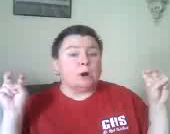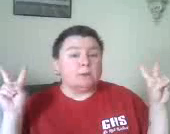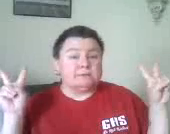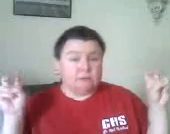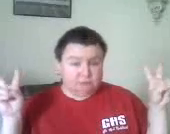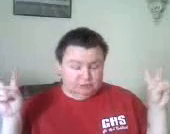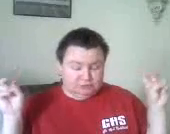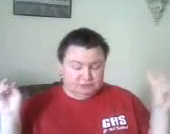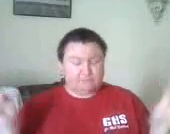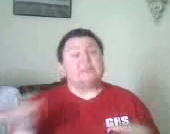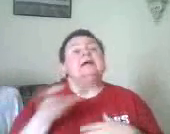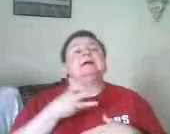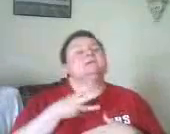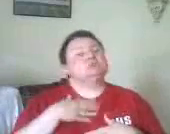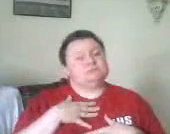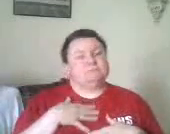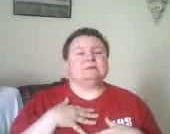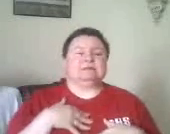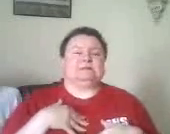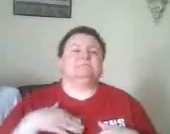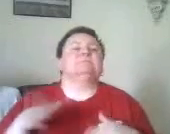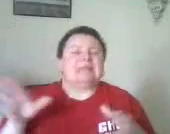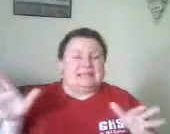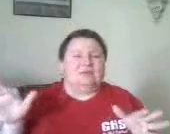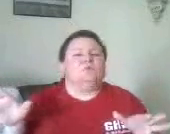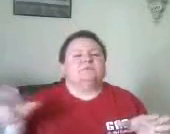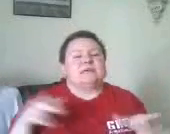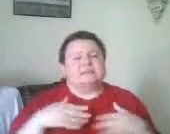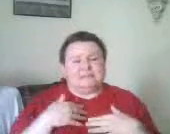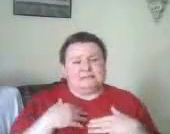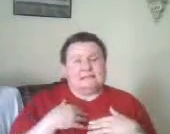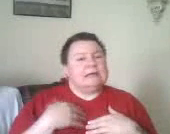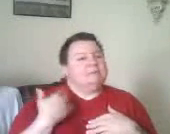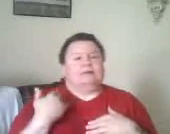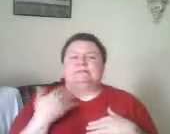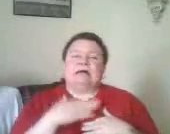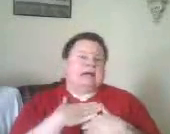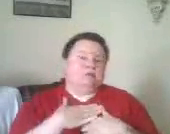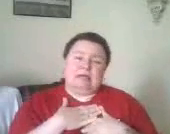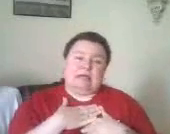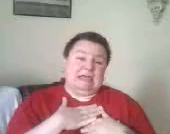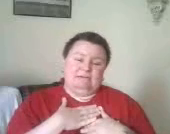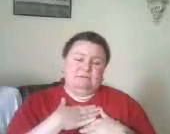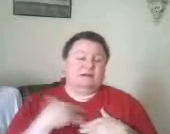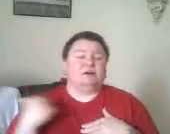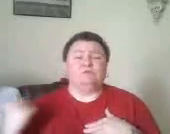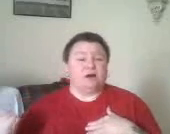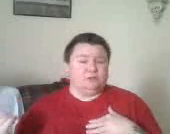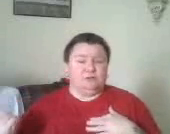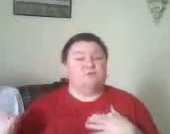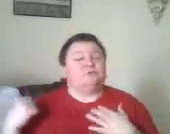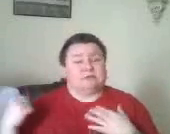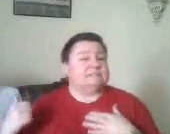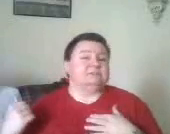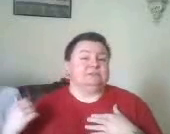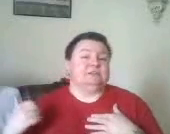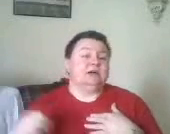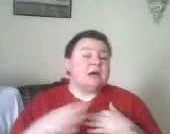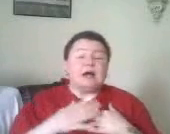sperm donors. And trust and believe, I know what that is, because I don't have a father for my son.